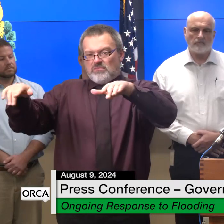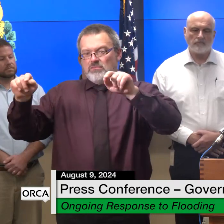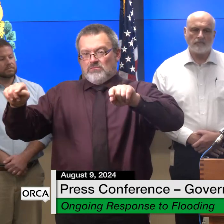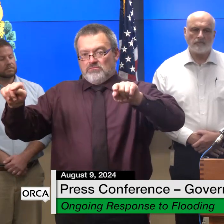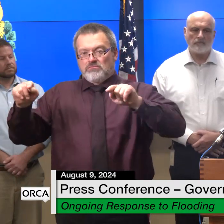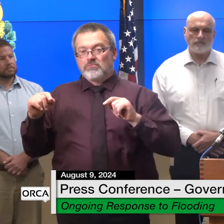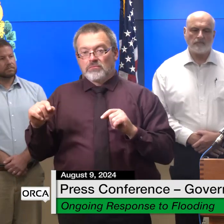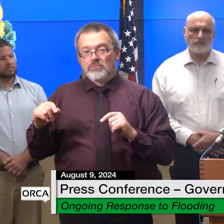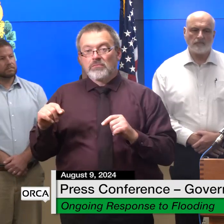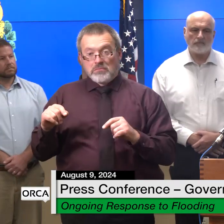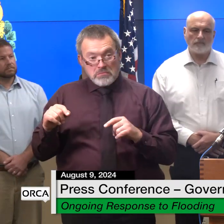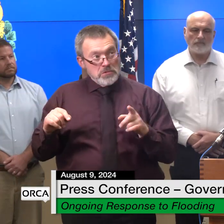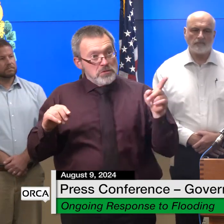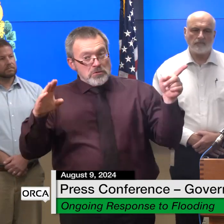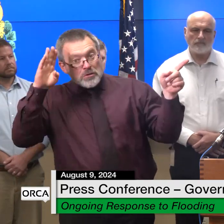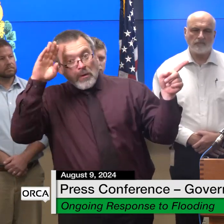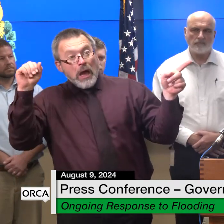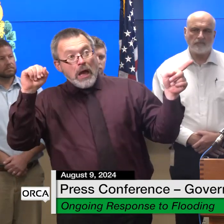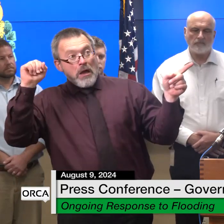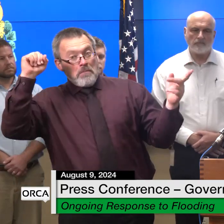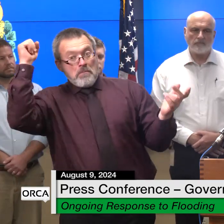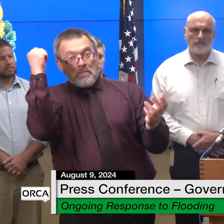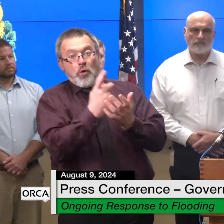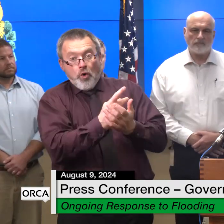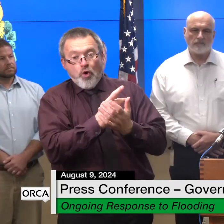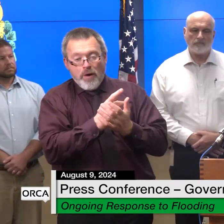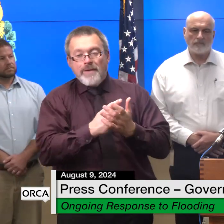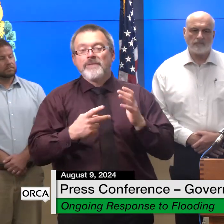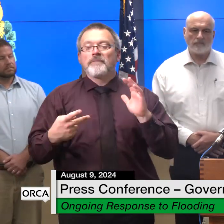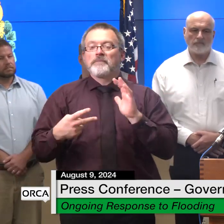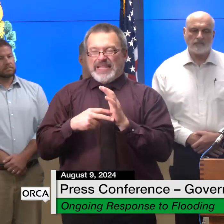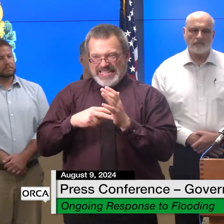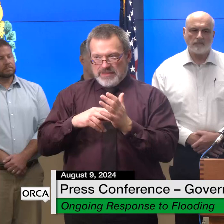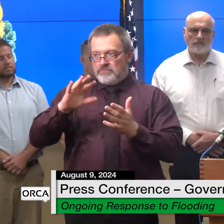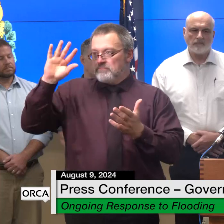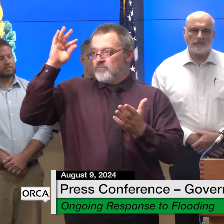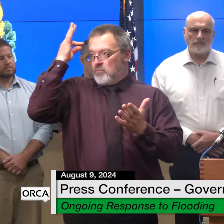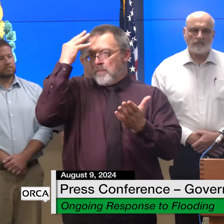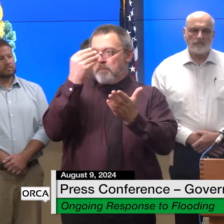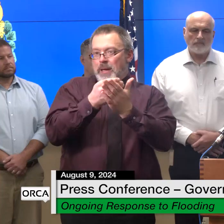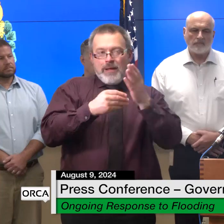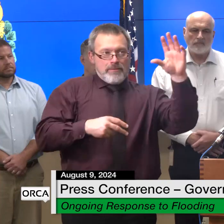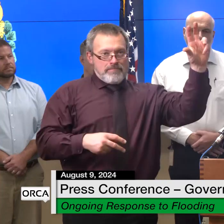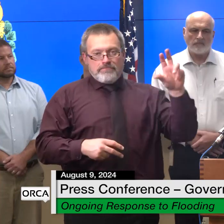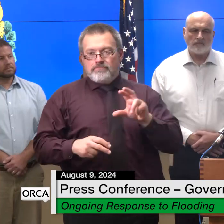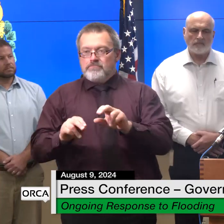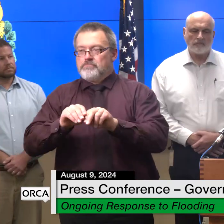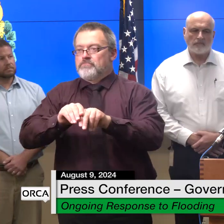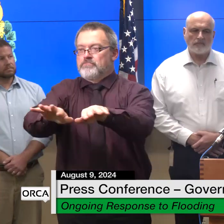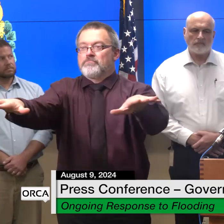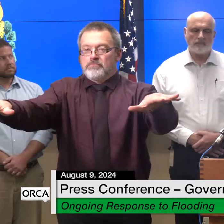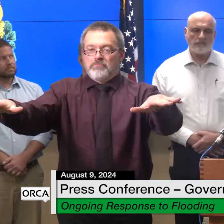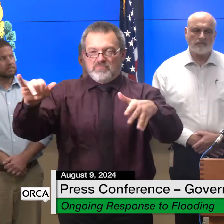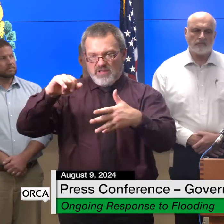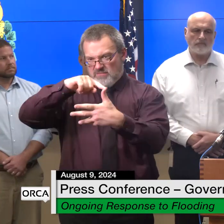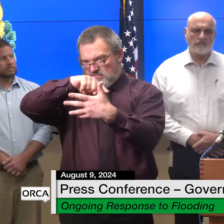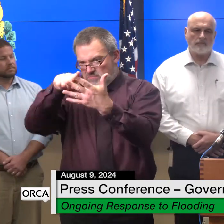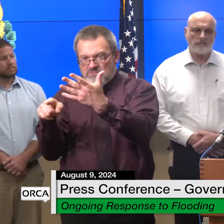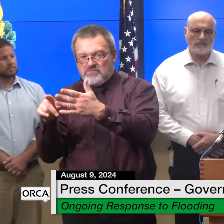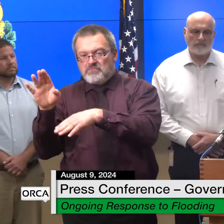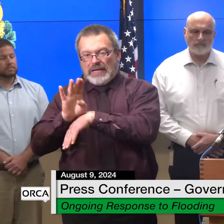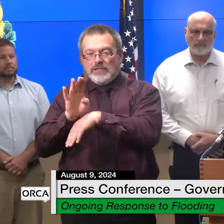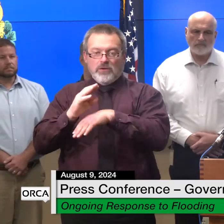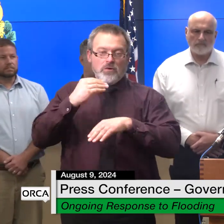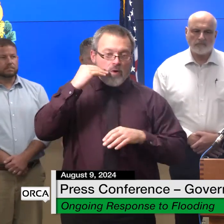declaration it will open up avenues for significant federal assistance we will update you with details once we have heard back